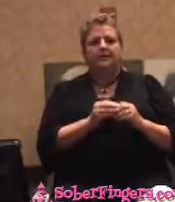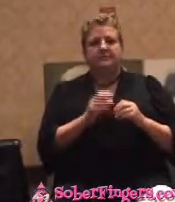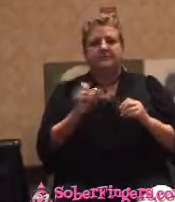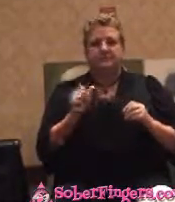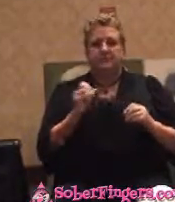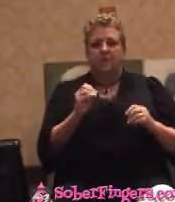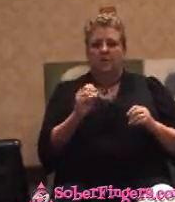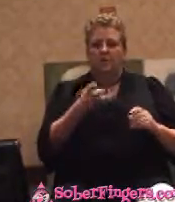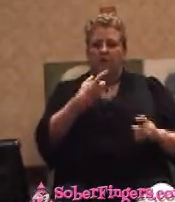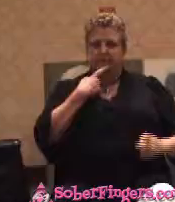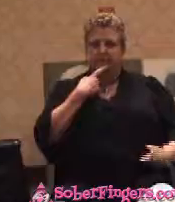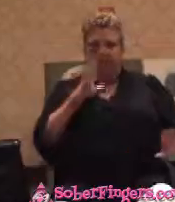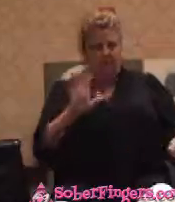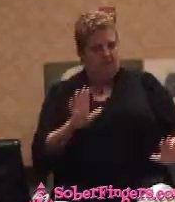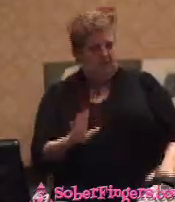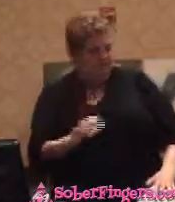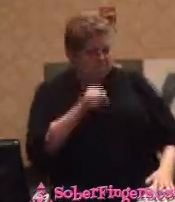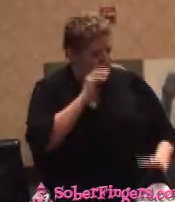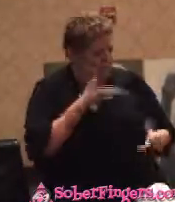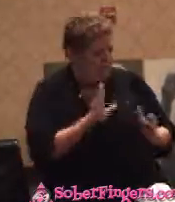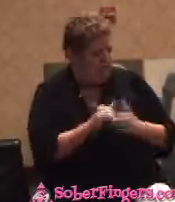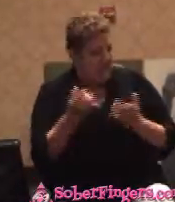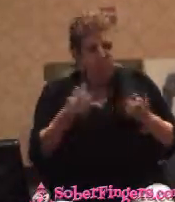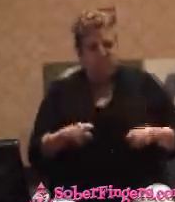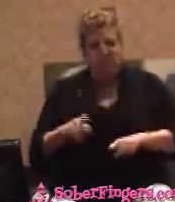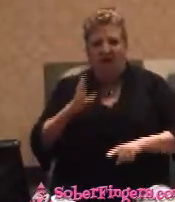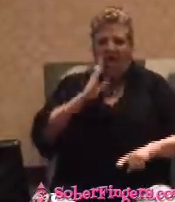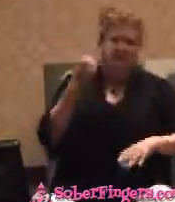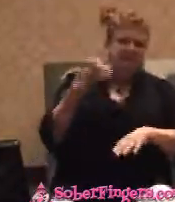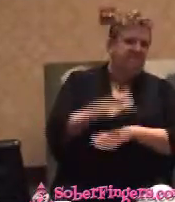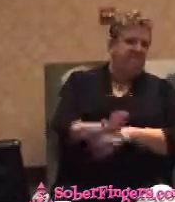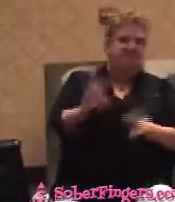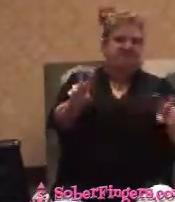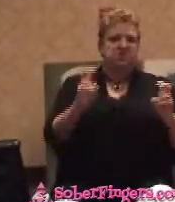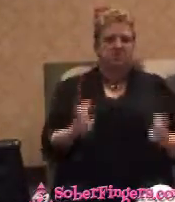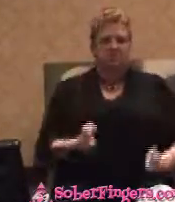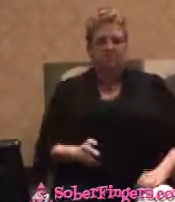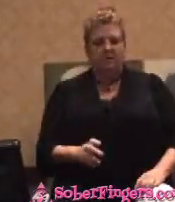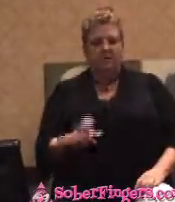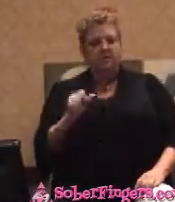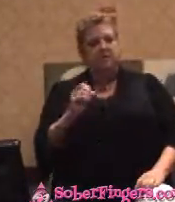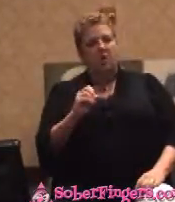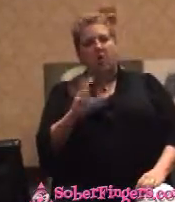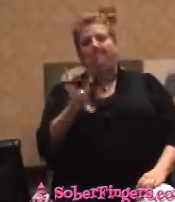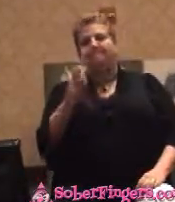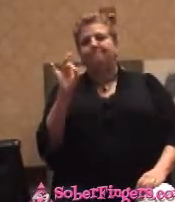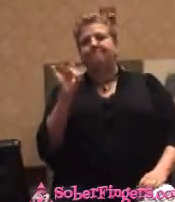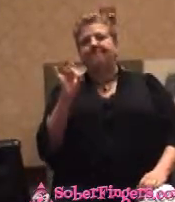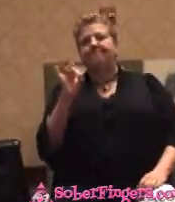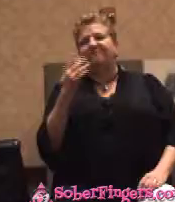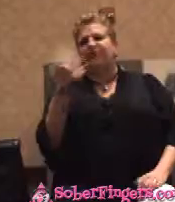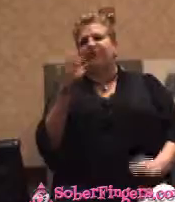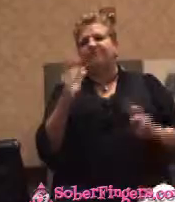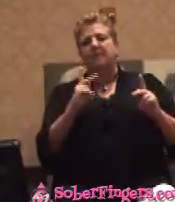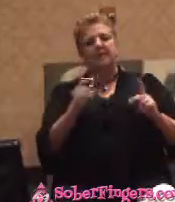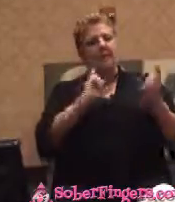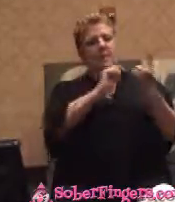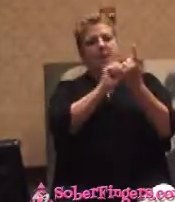if they are. I'm forced to issue. So I picked out five of them. And I went to see them. I went to see the